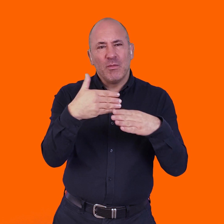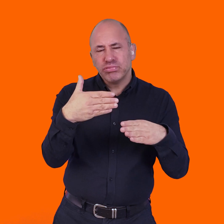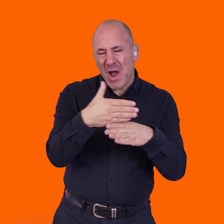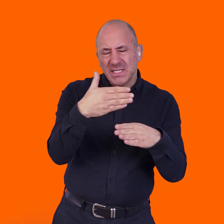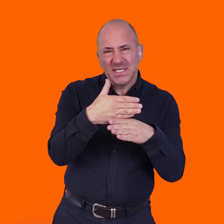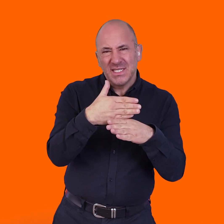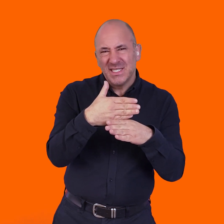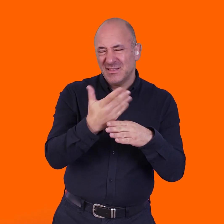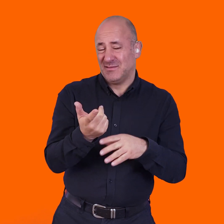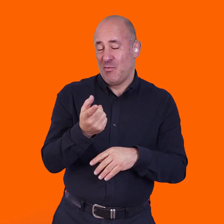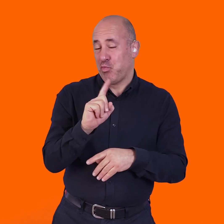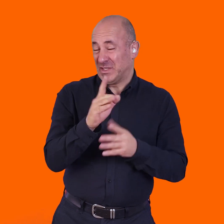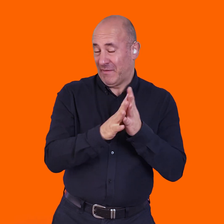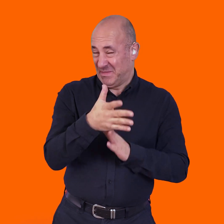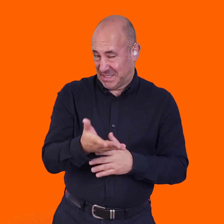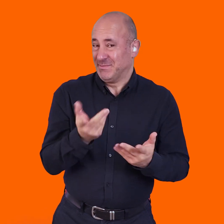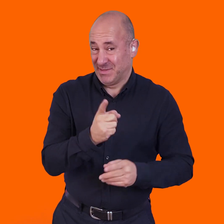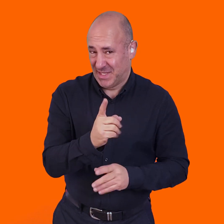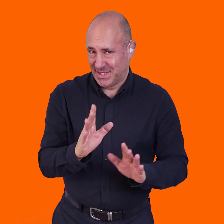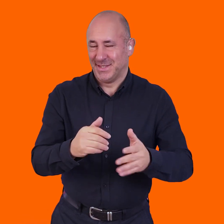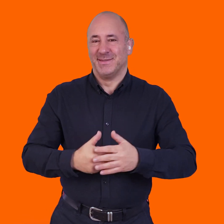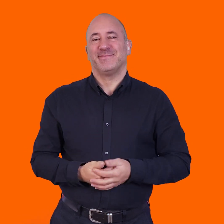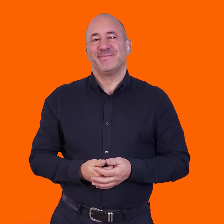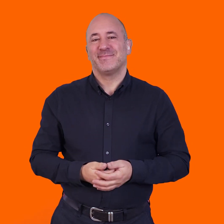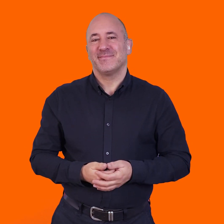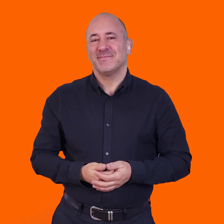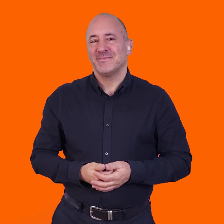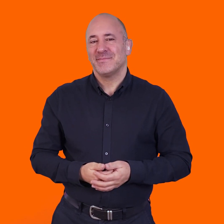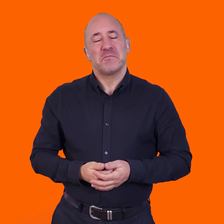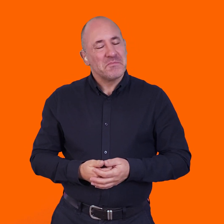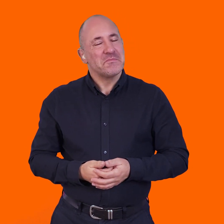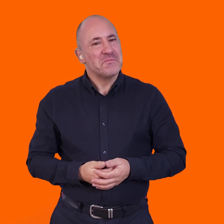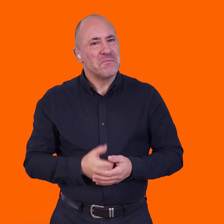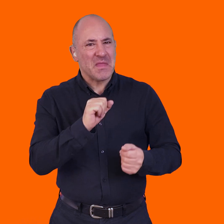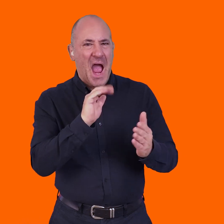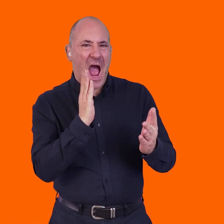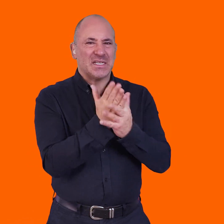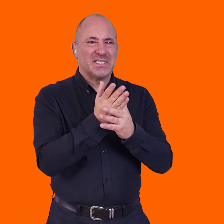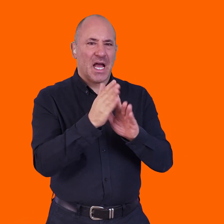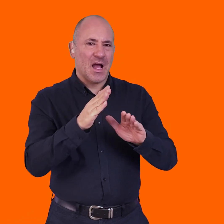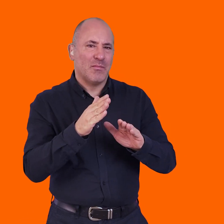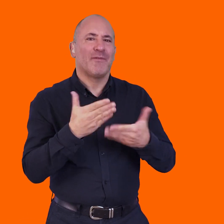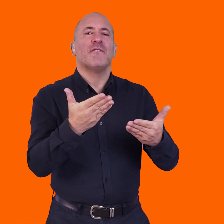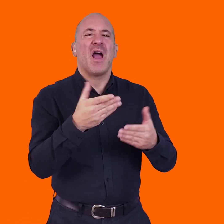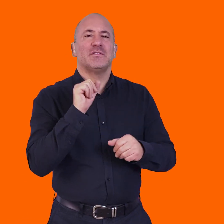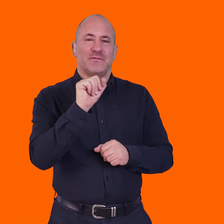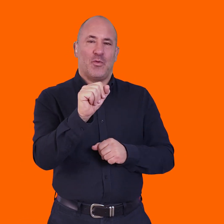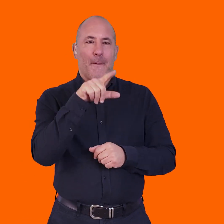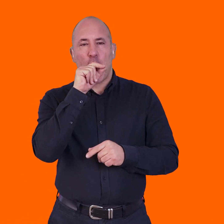inclusive practice, whatever that means. So what kind of access provision can an